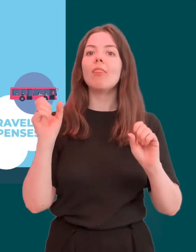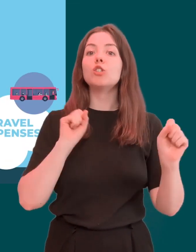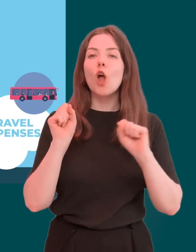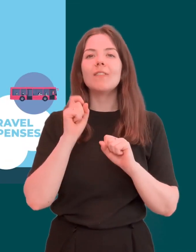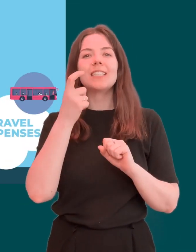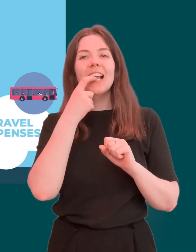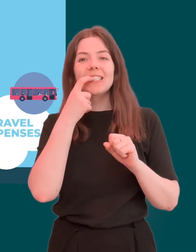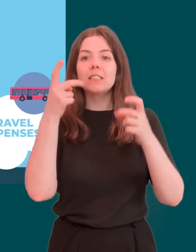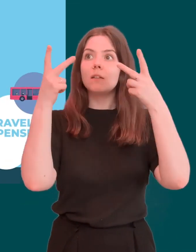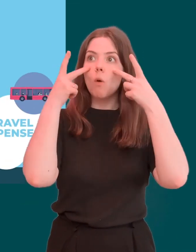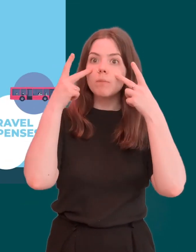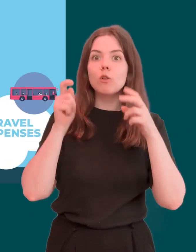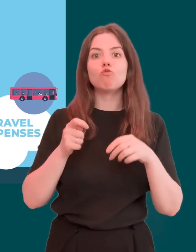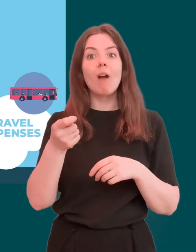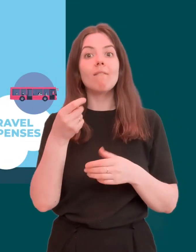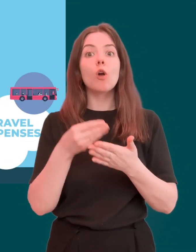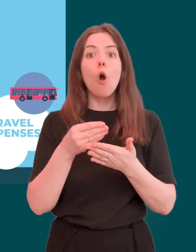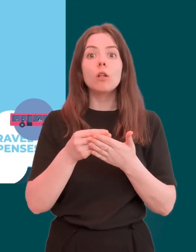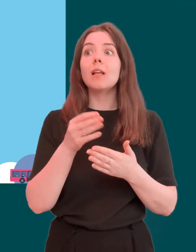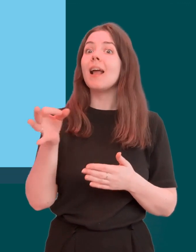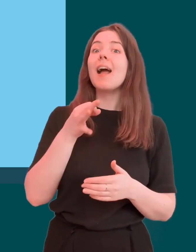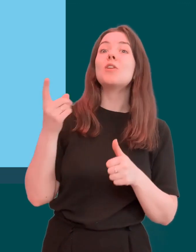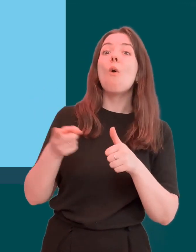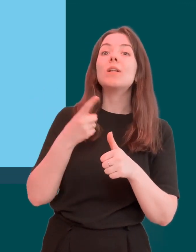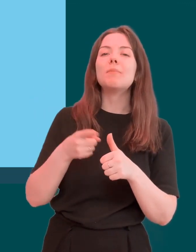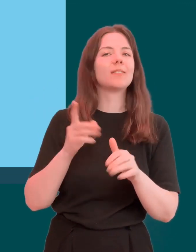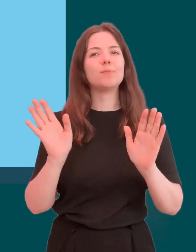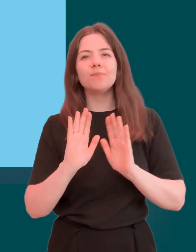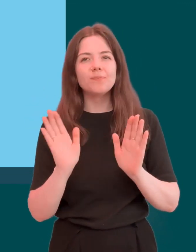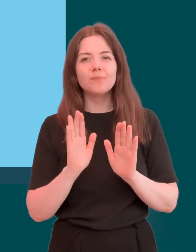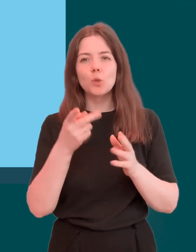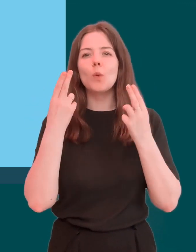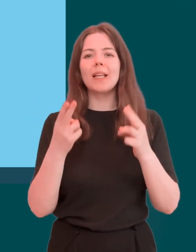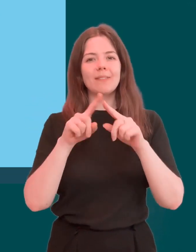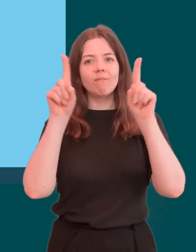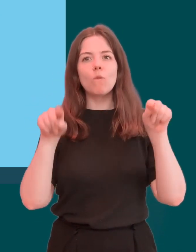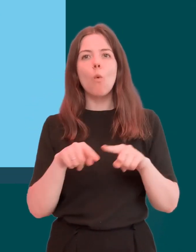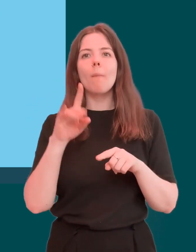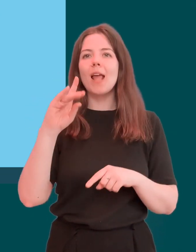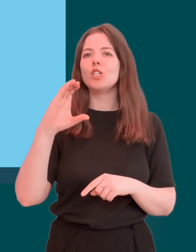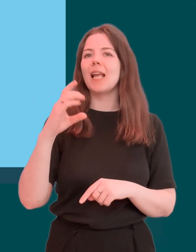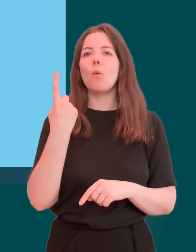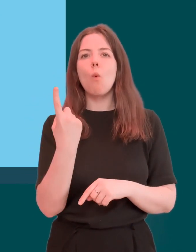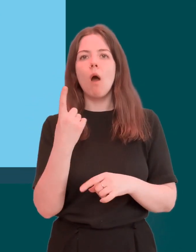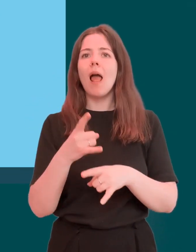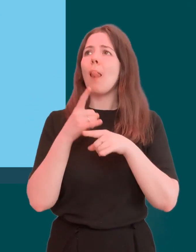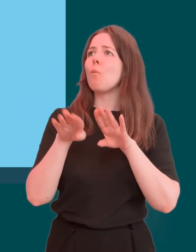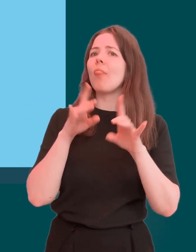costs, but you will not get this automatically. You will need to complete a HC1 Help with Health Care Costs form